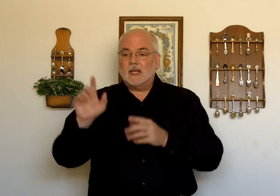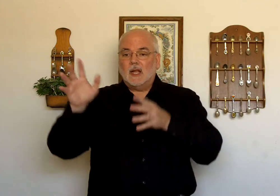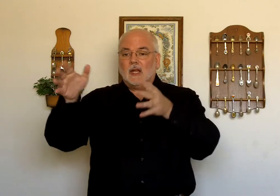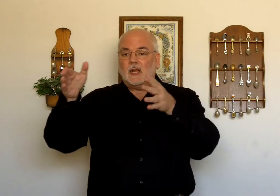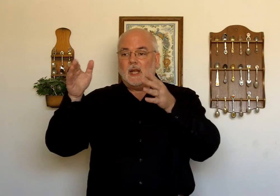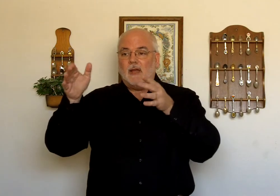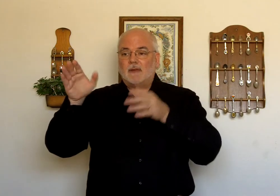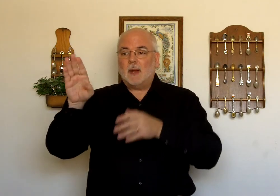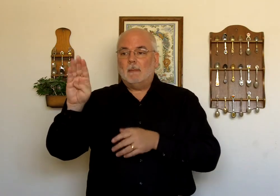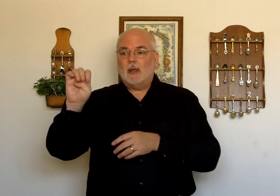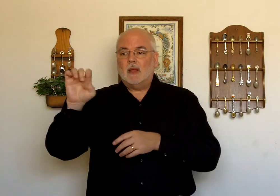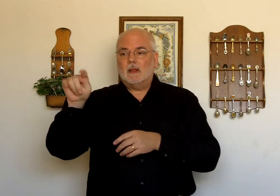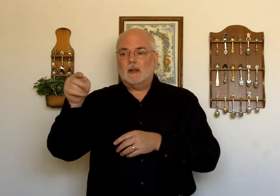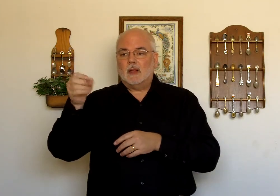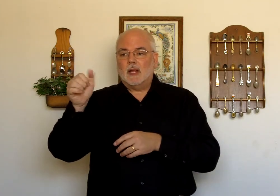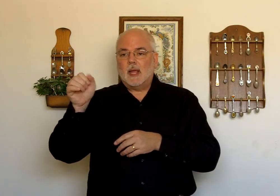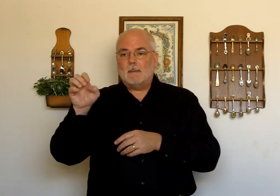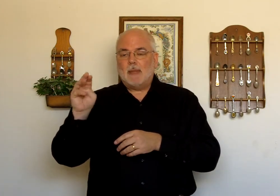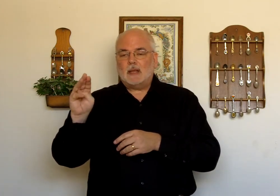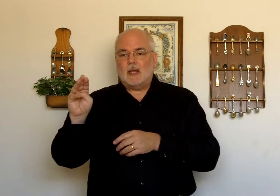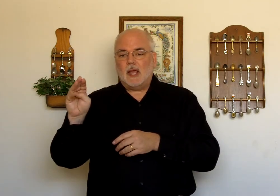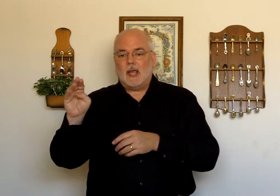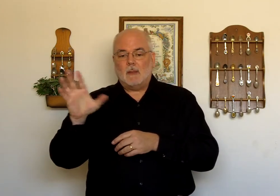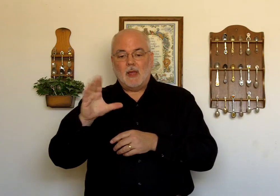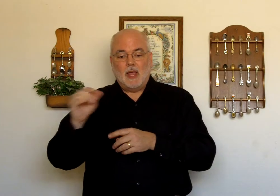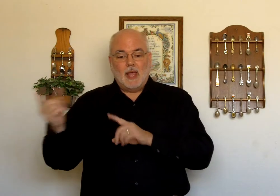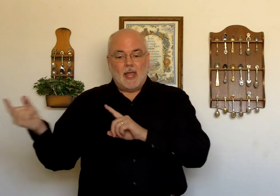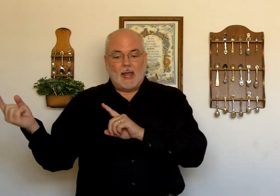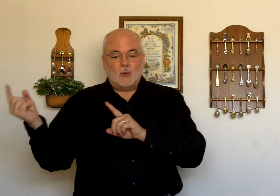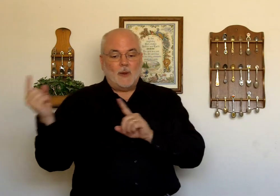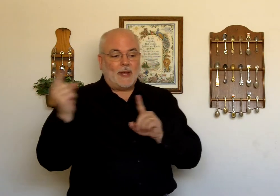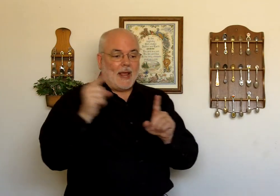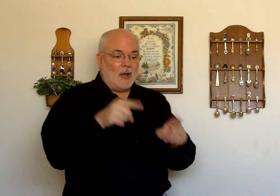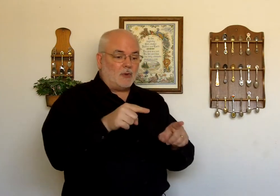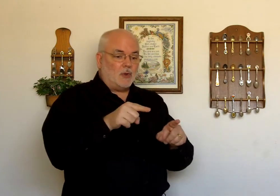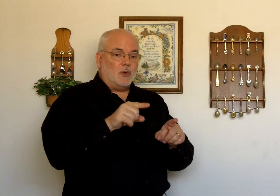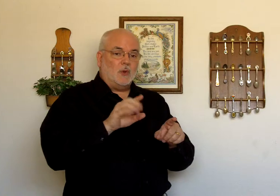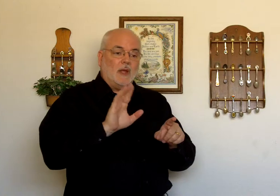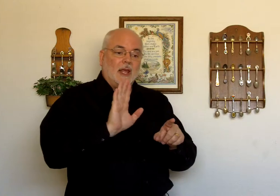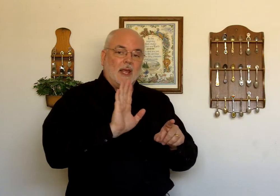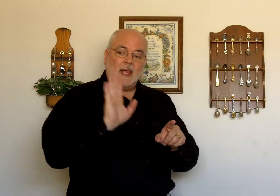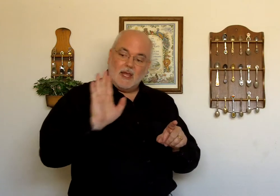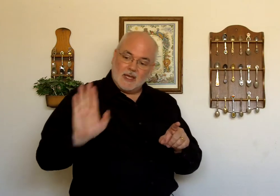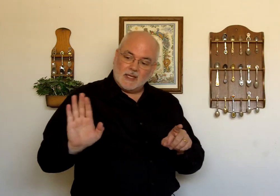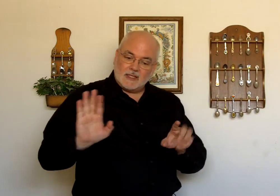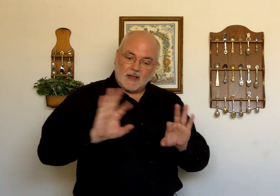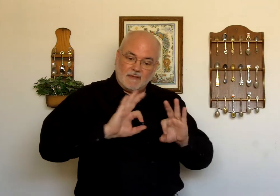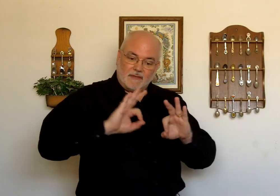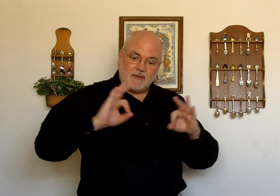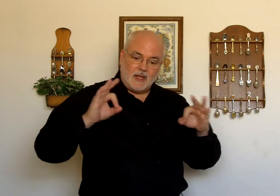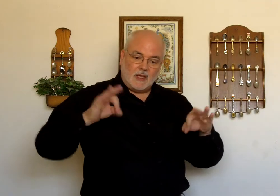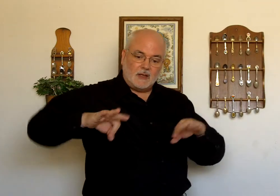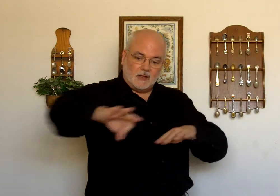left Bethlehem. And went out to his field.